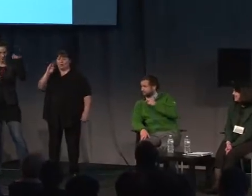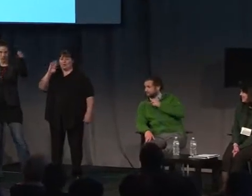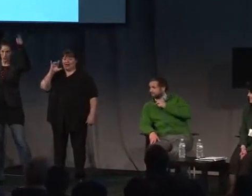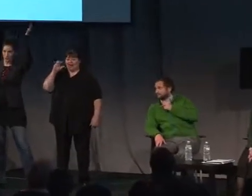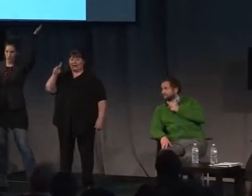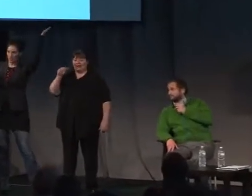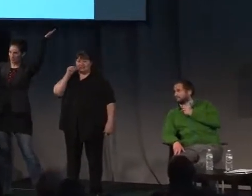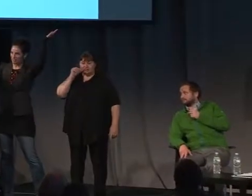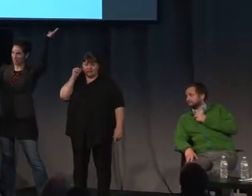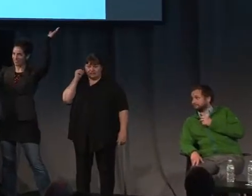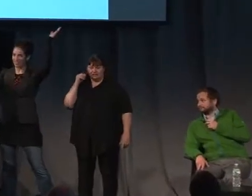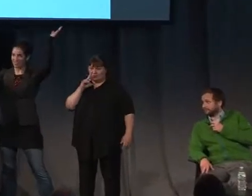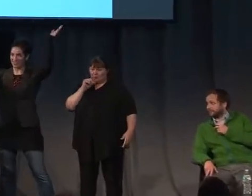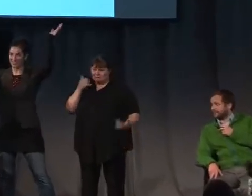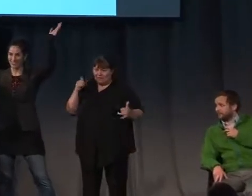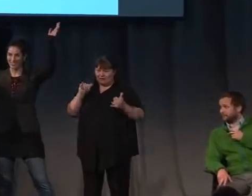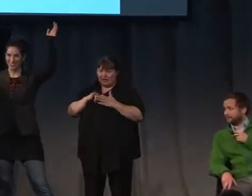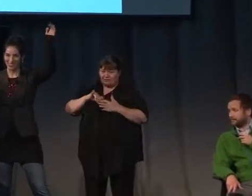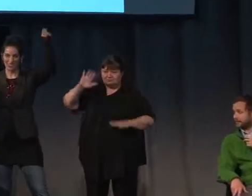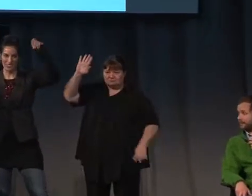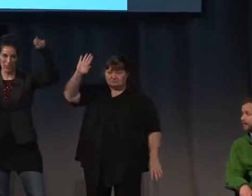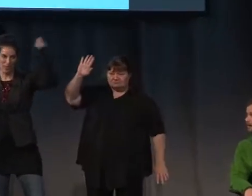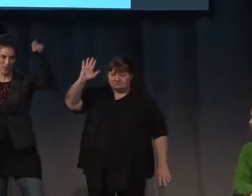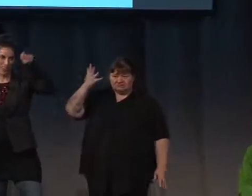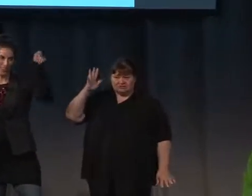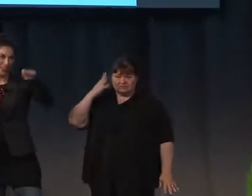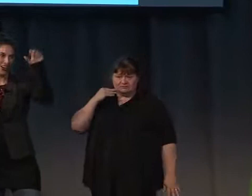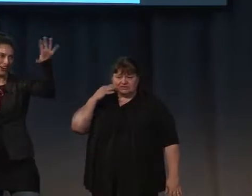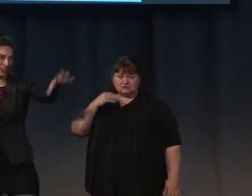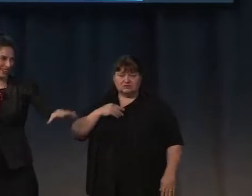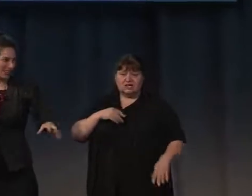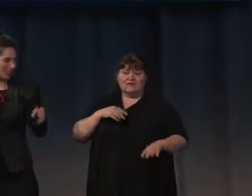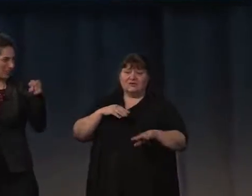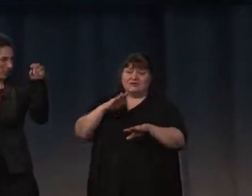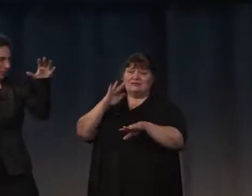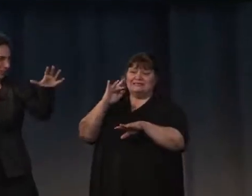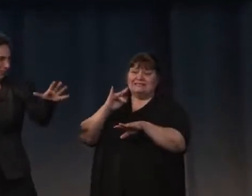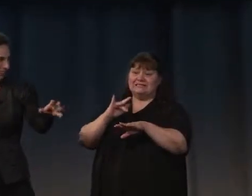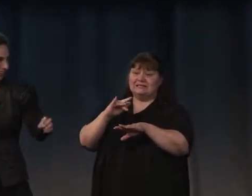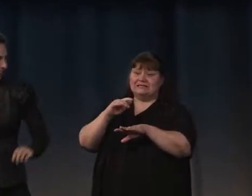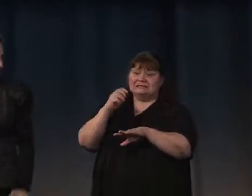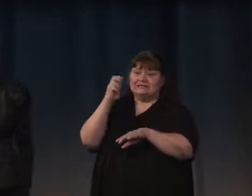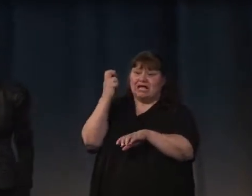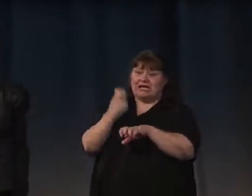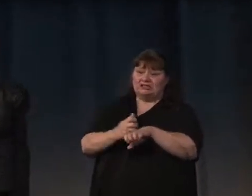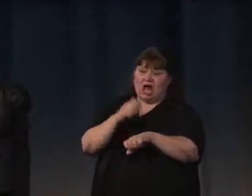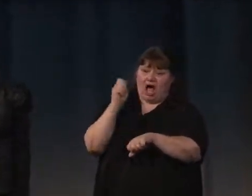you know, you can, who's played with this in here? You hammer on it, it's hard, and then you can swim in it.